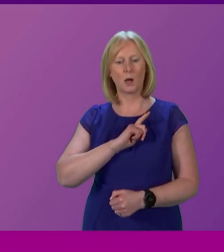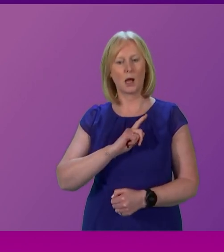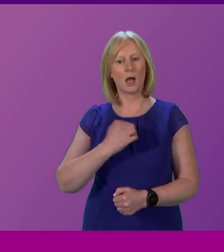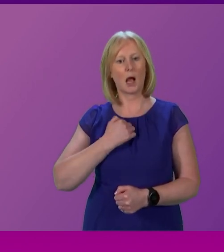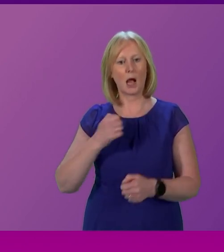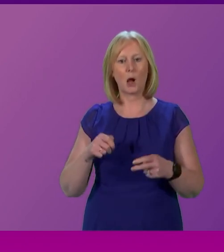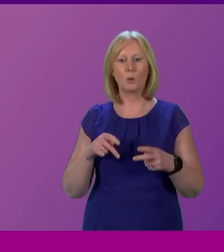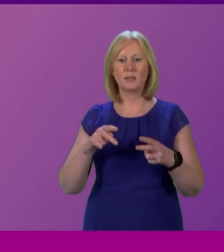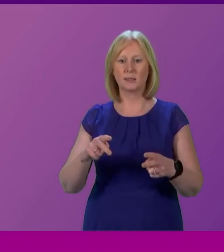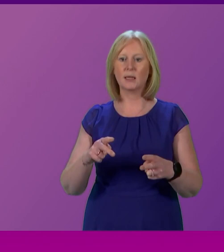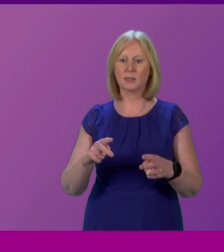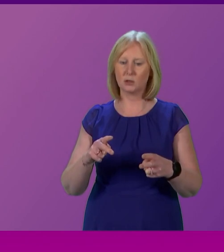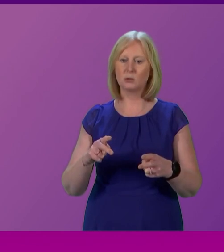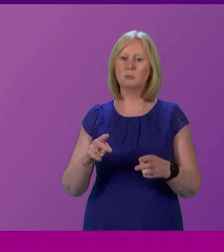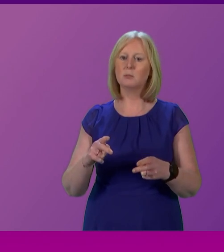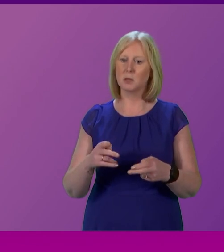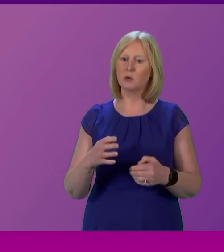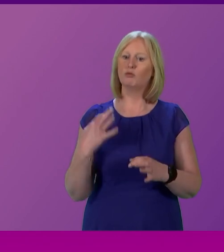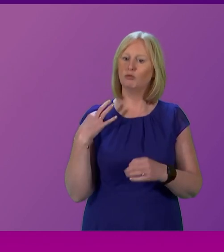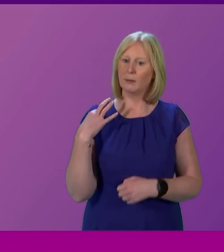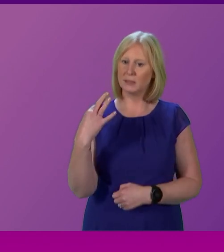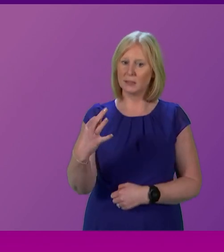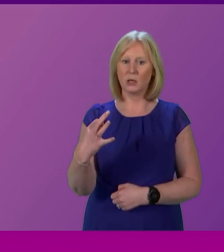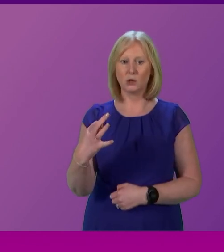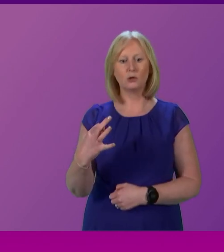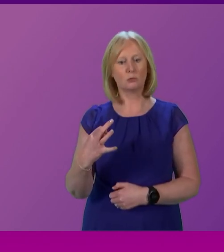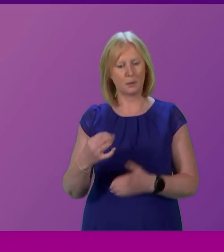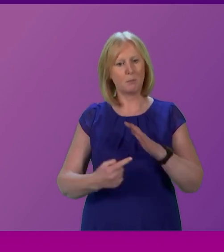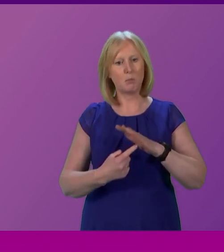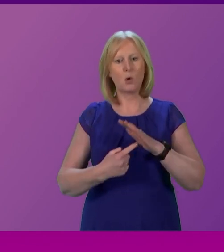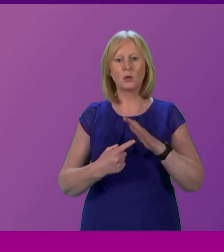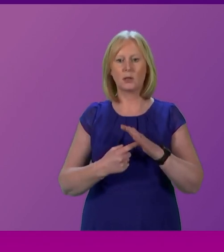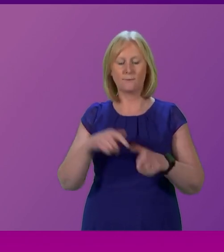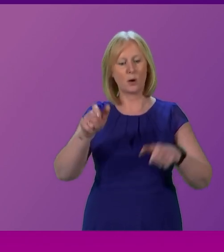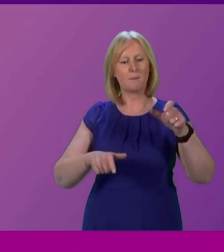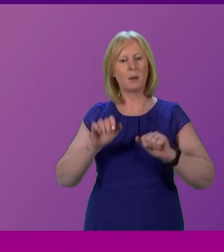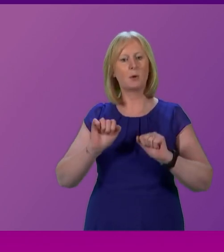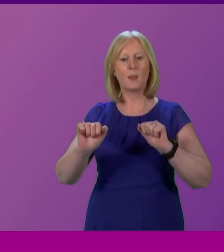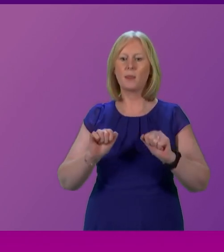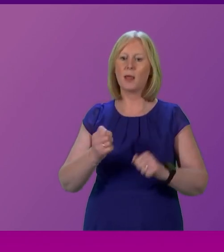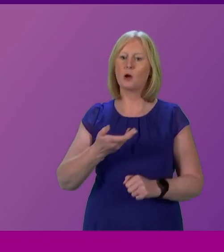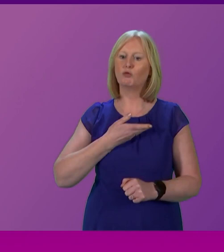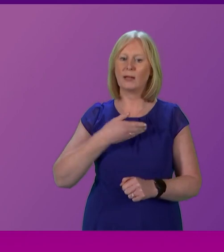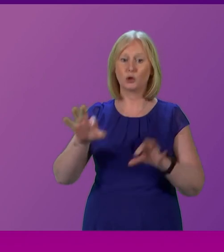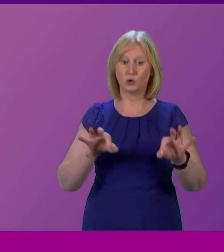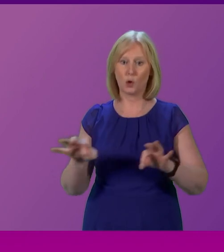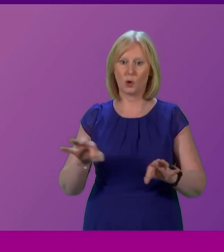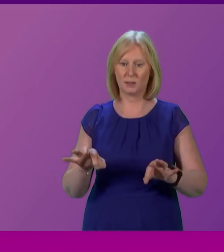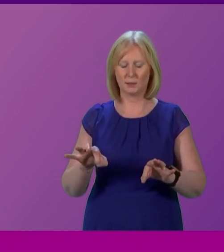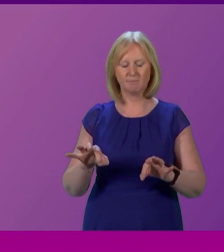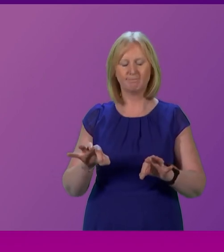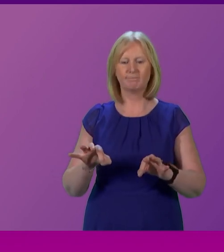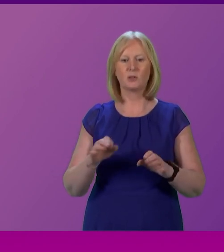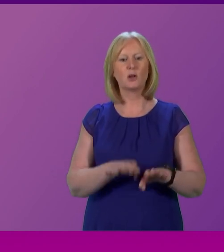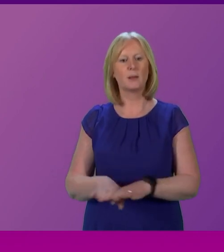proportional representation, mattered and allowed people to express their choices. That, Presiding Officer, is what democracy is about,